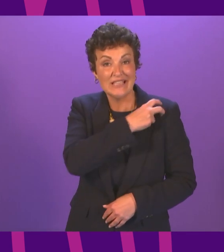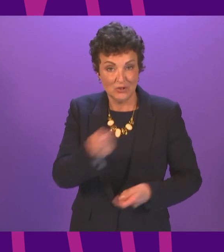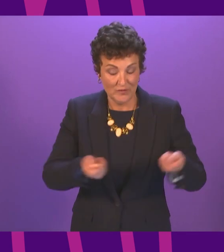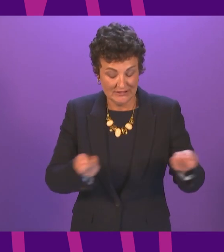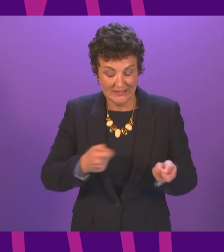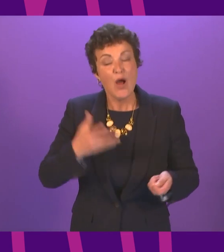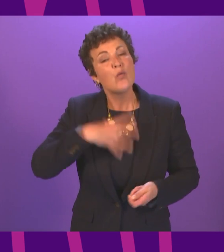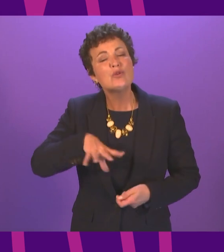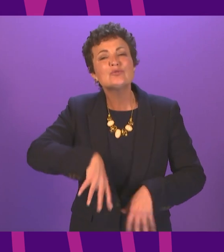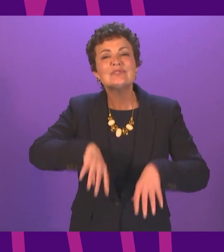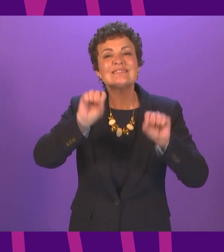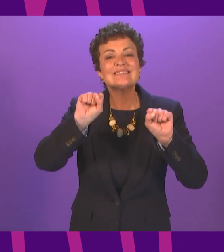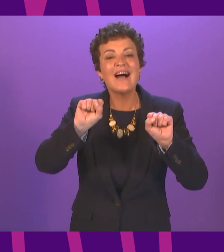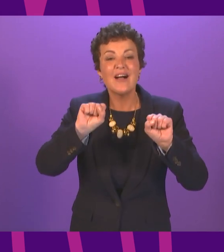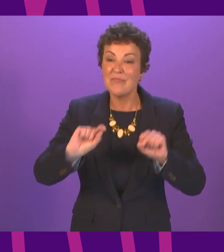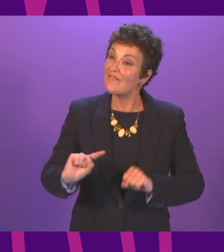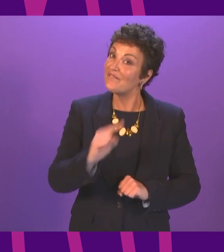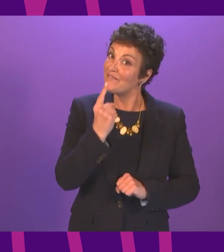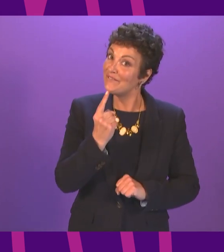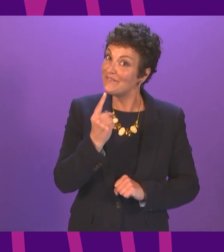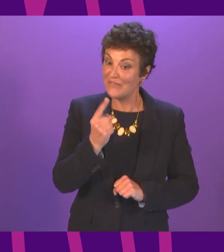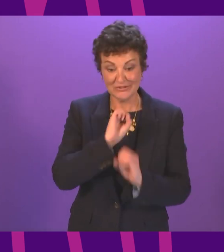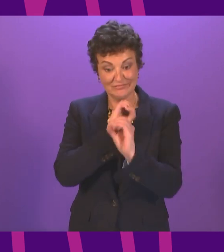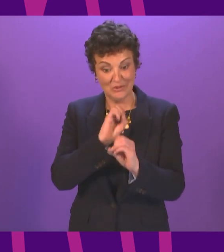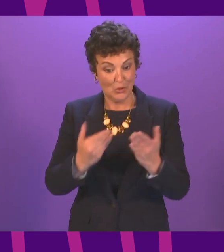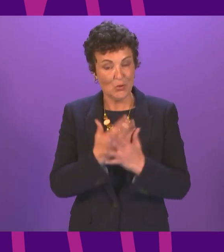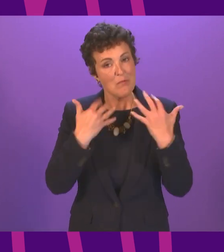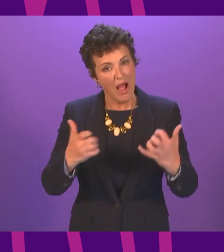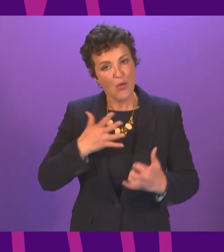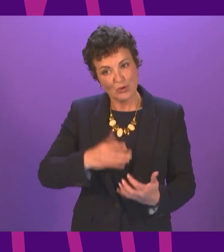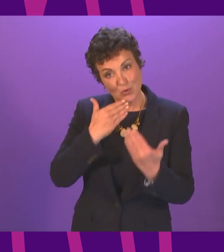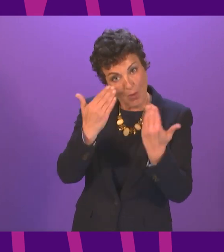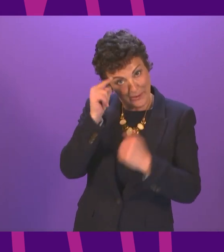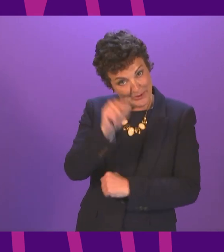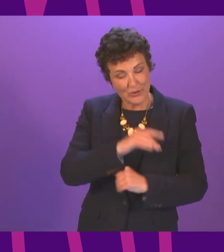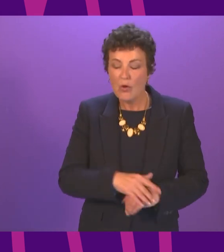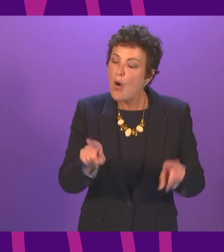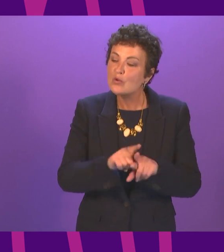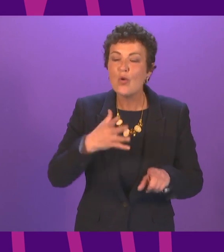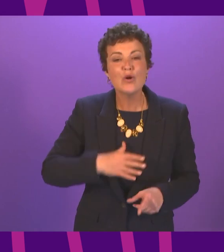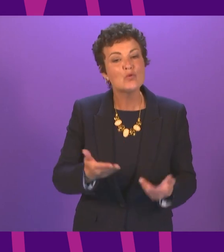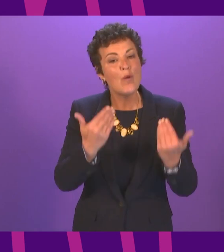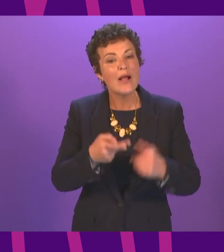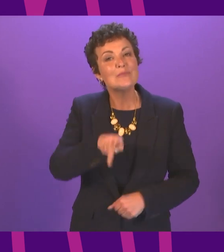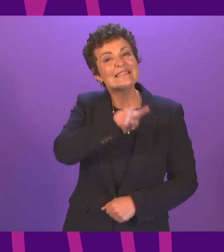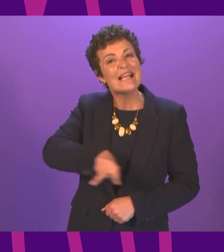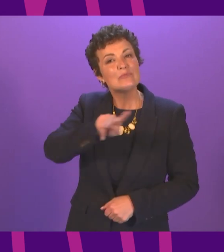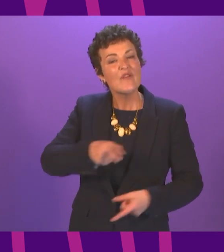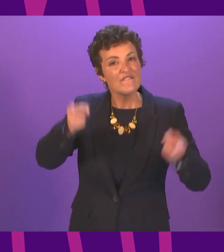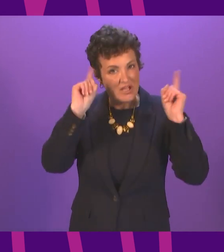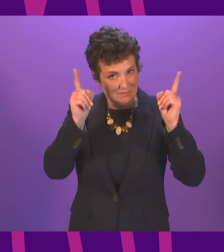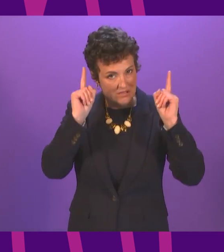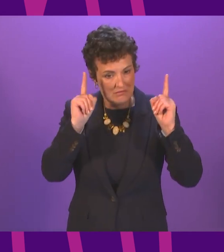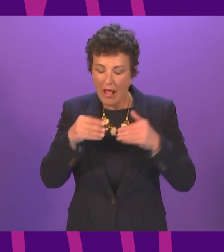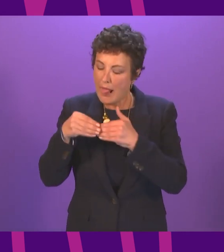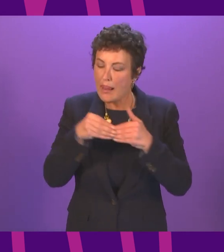first contribution debate in this new parliament by welcoming you to your place? Can I also welcome the Deputy First Minister to his new role in leading for